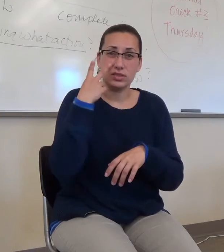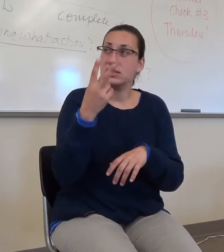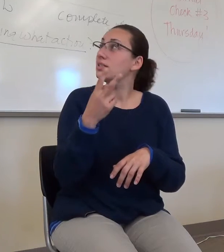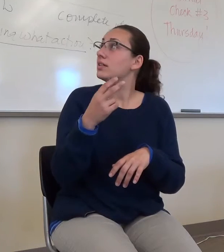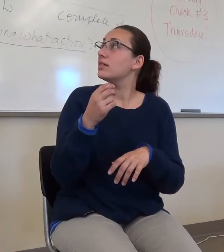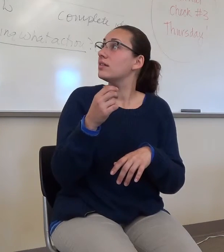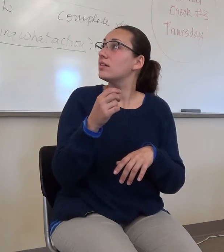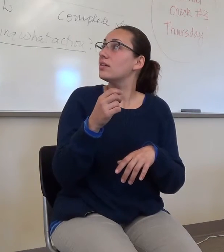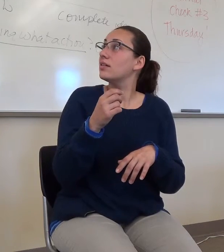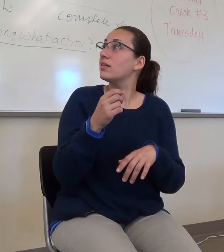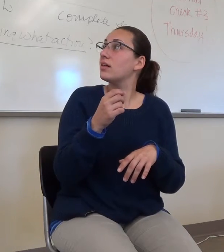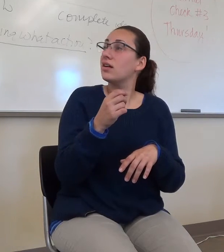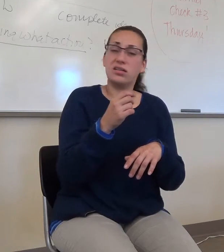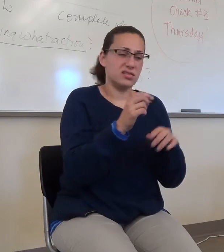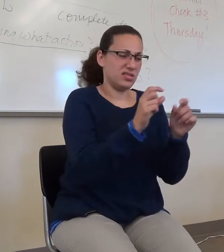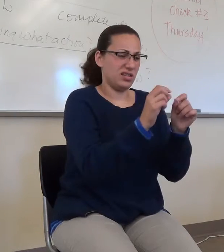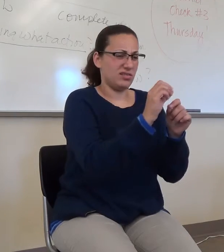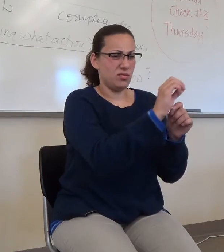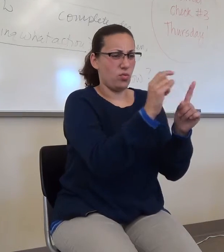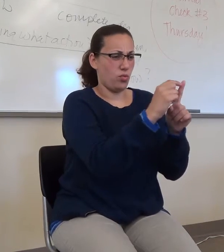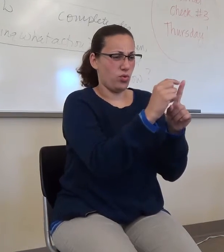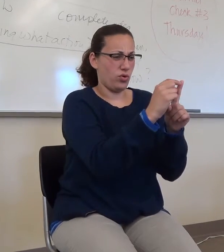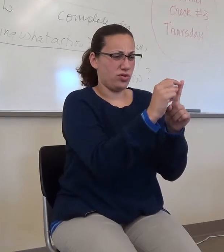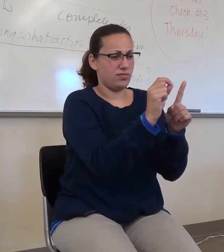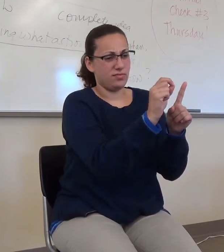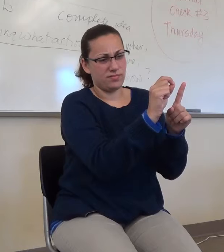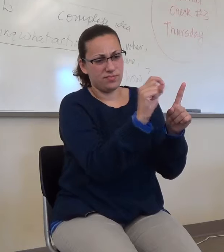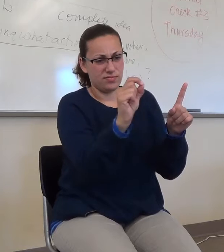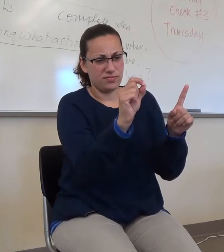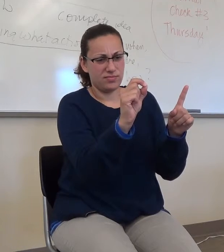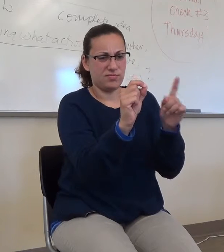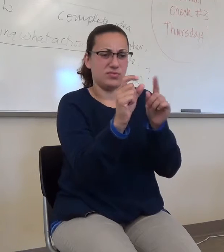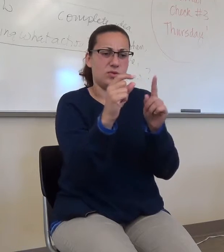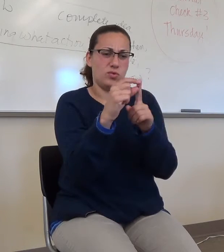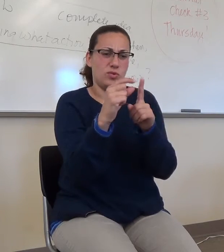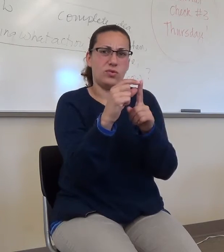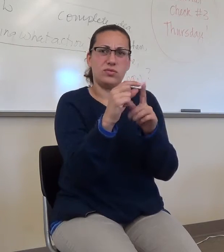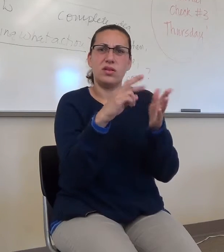what is that? If you write it out, what does that mean, codified?